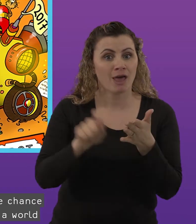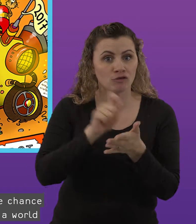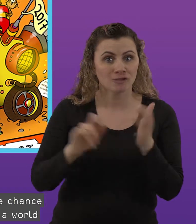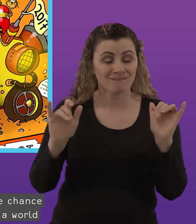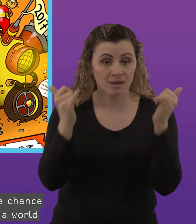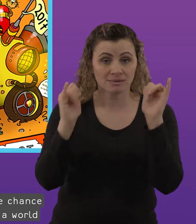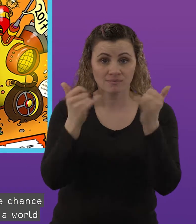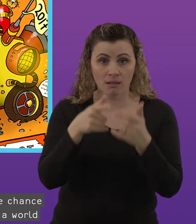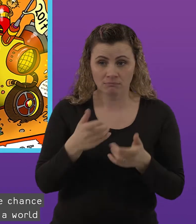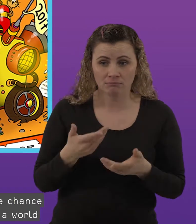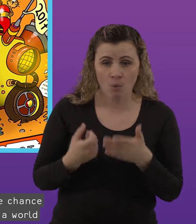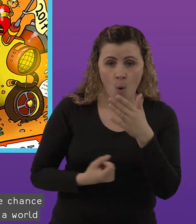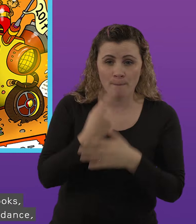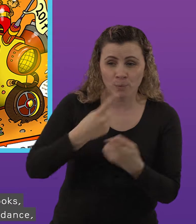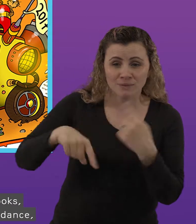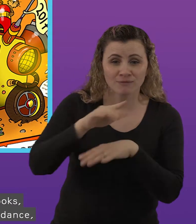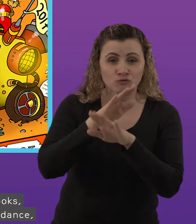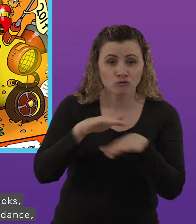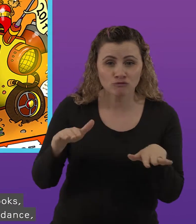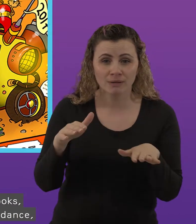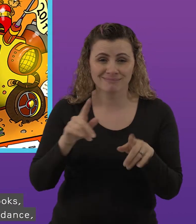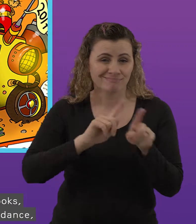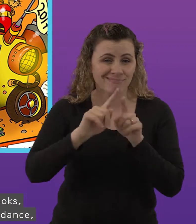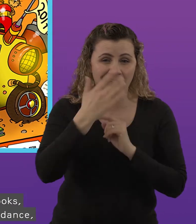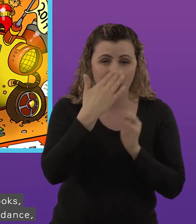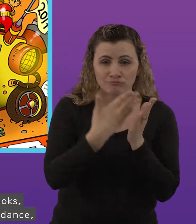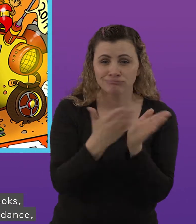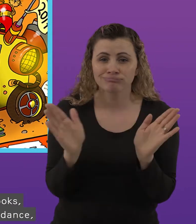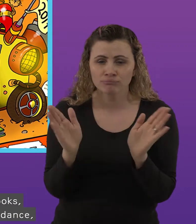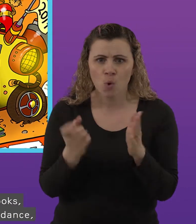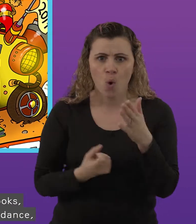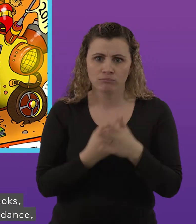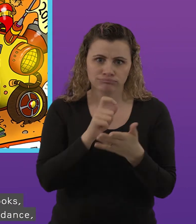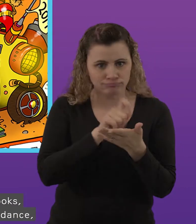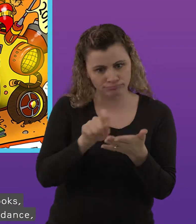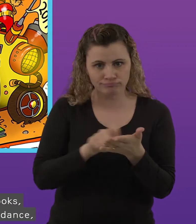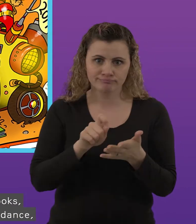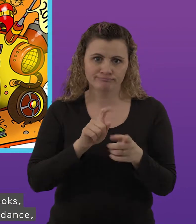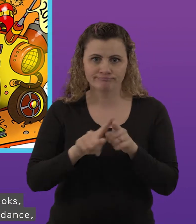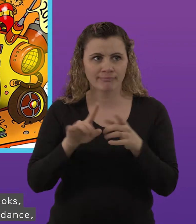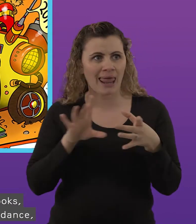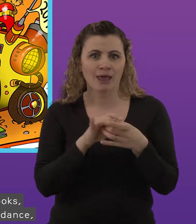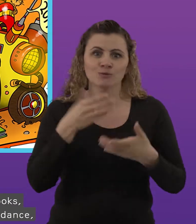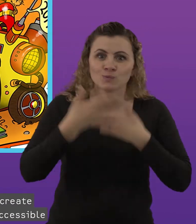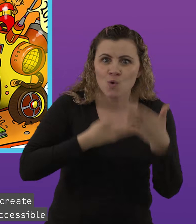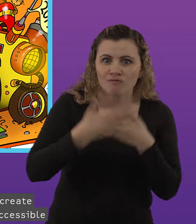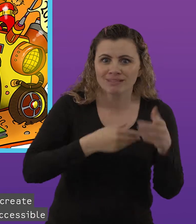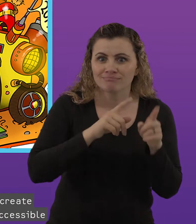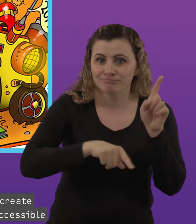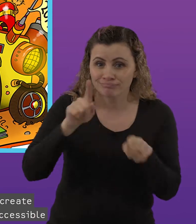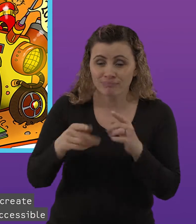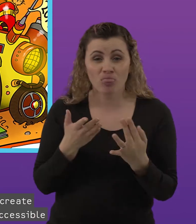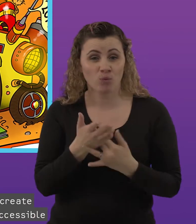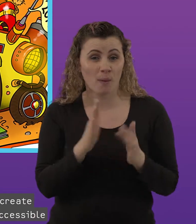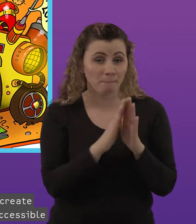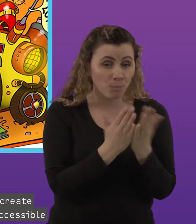ages the chance to immerse themselves in a world of stories. Through books, poetry, music, song and dance, children will